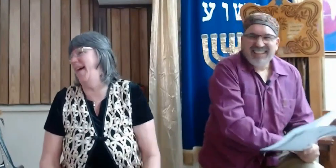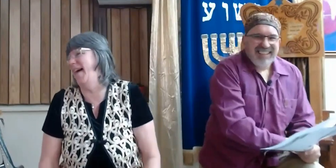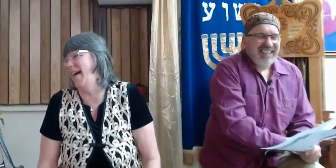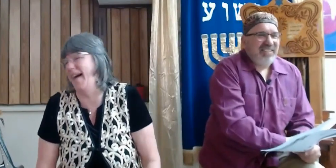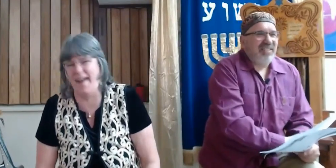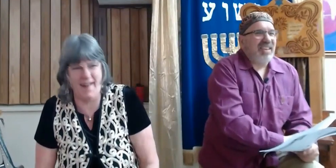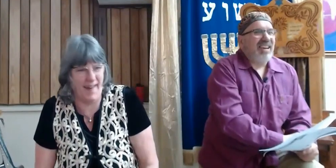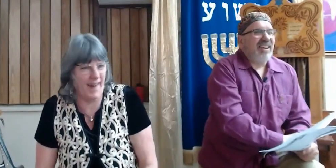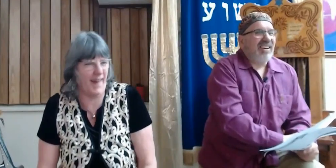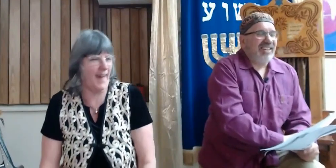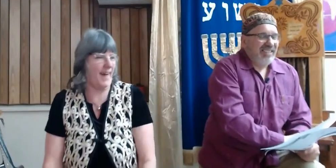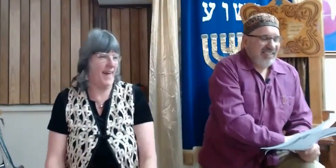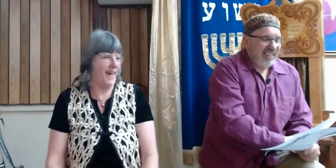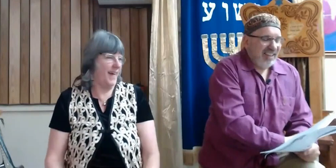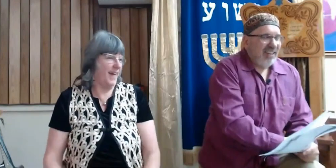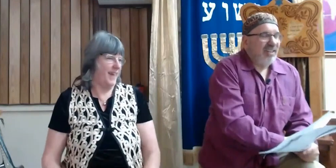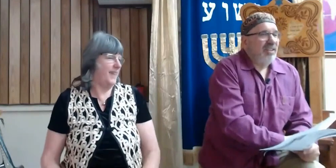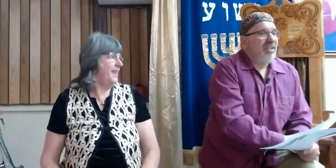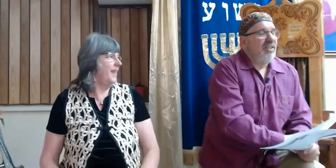the